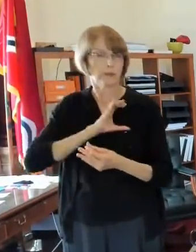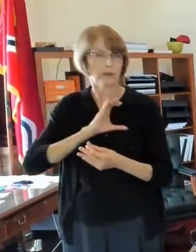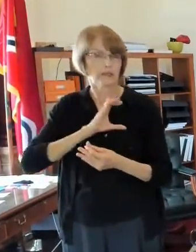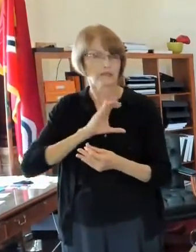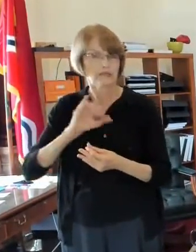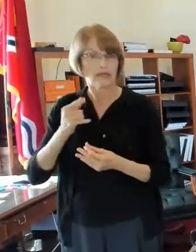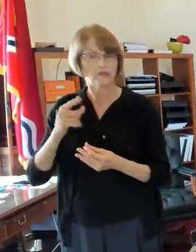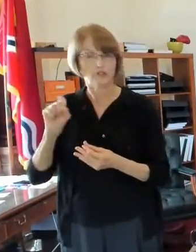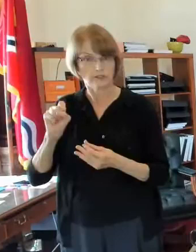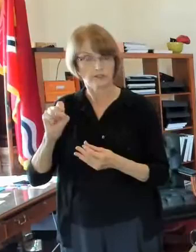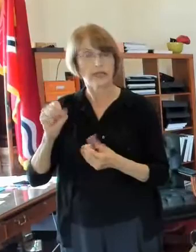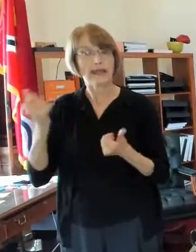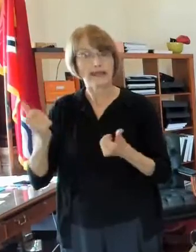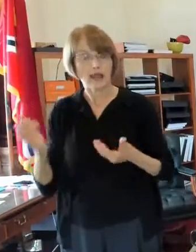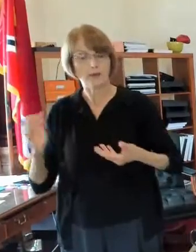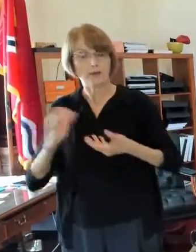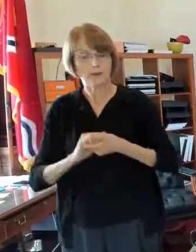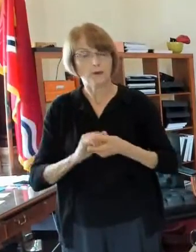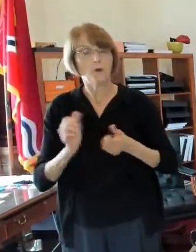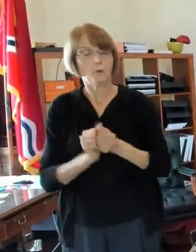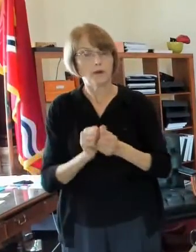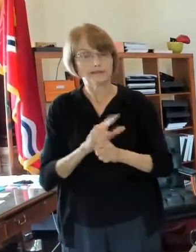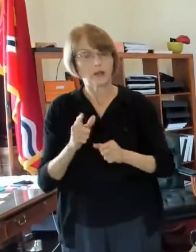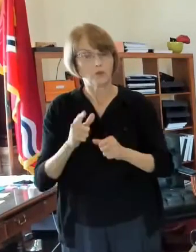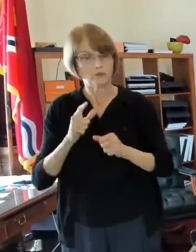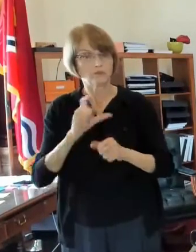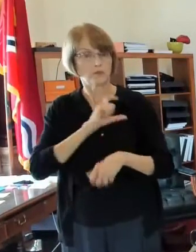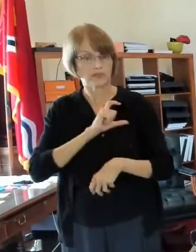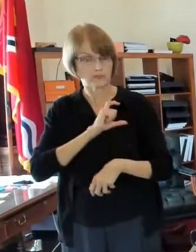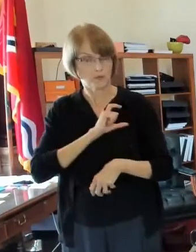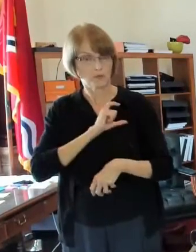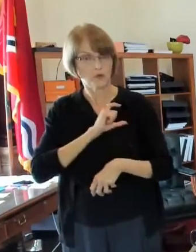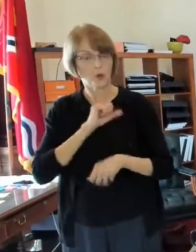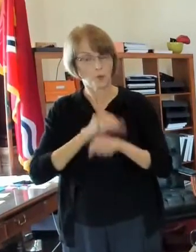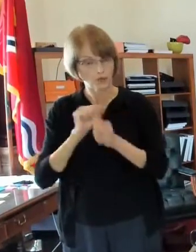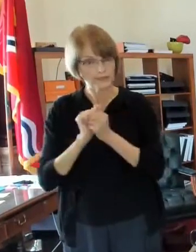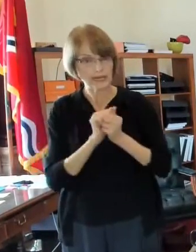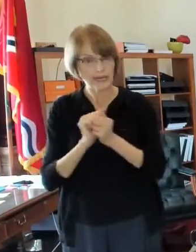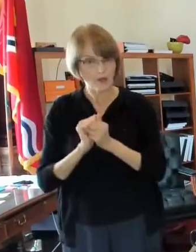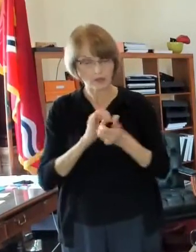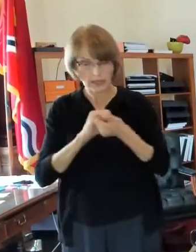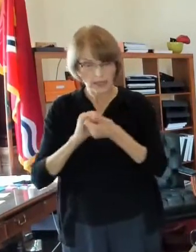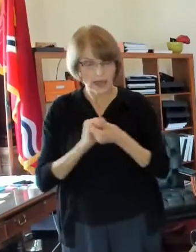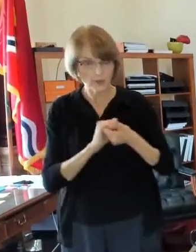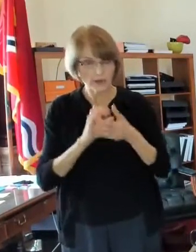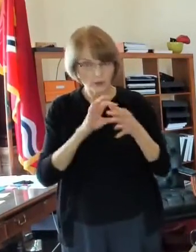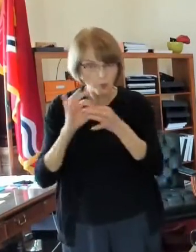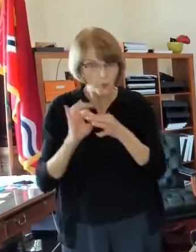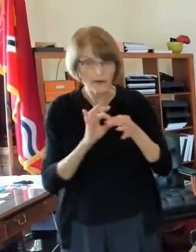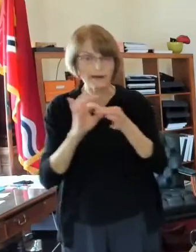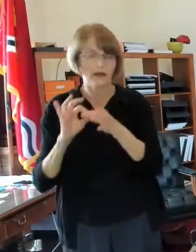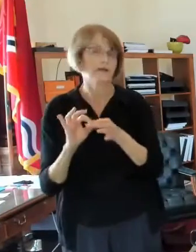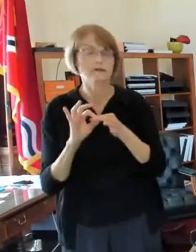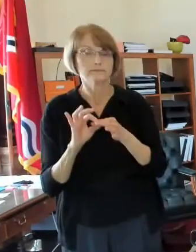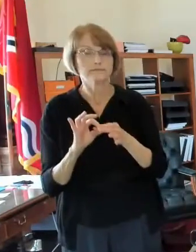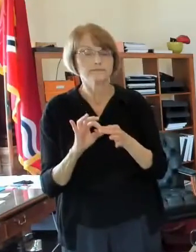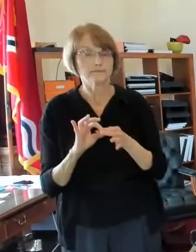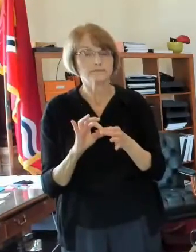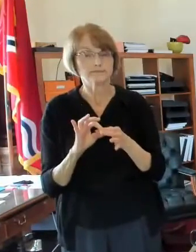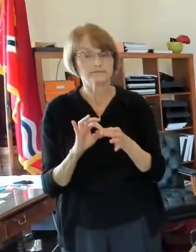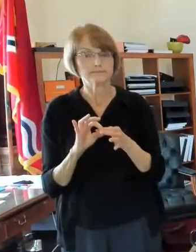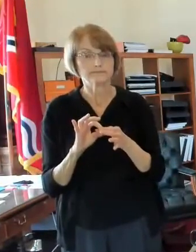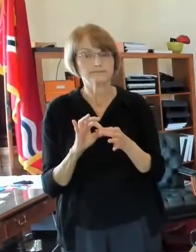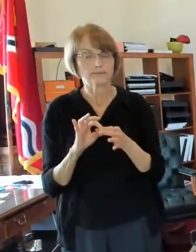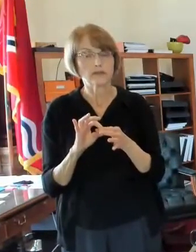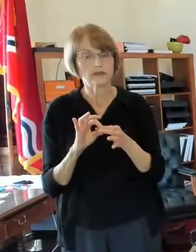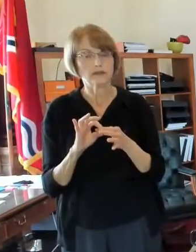now with the st louis city police department working to get together collaborating and coordinating um particularly